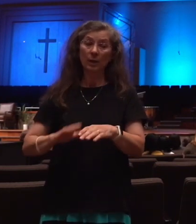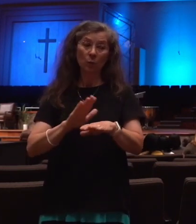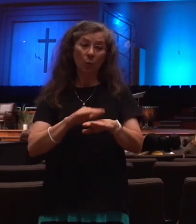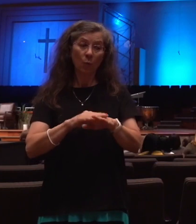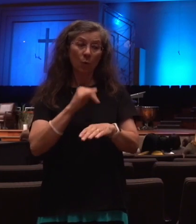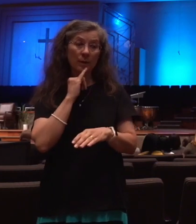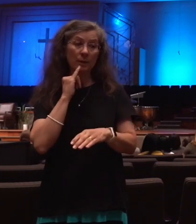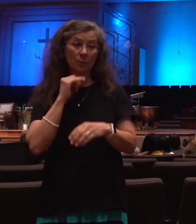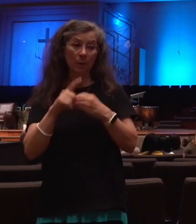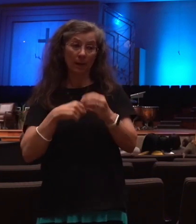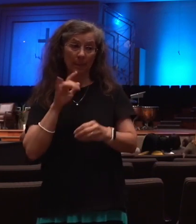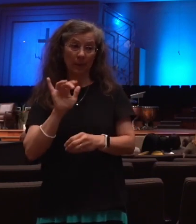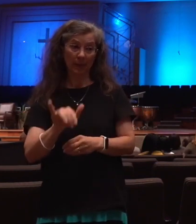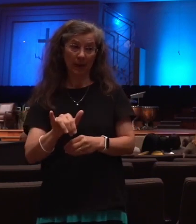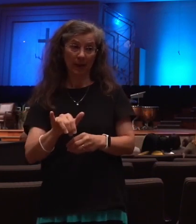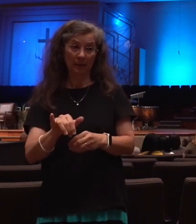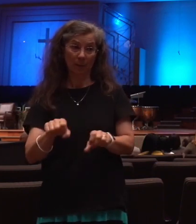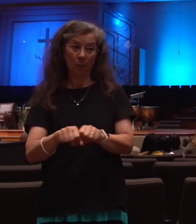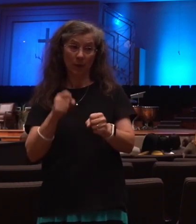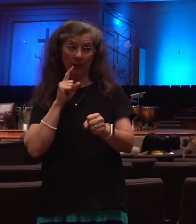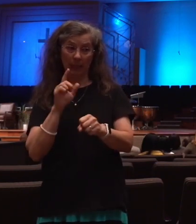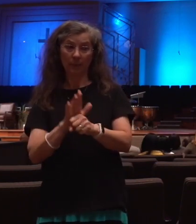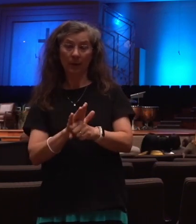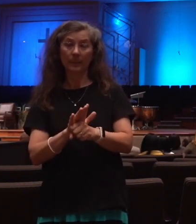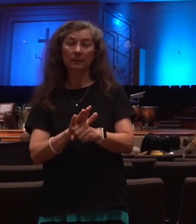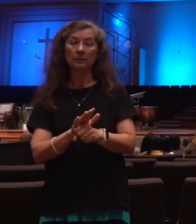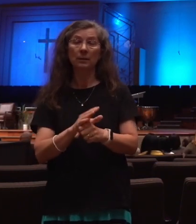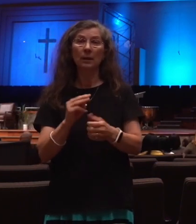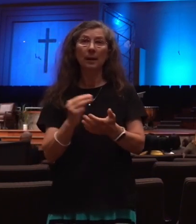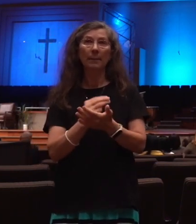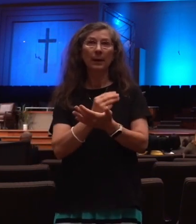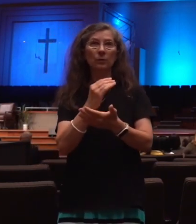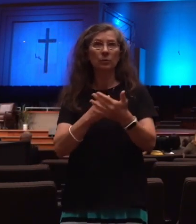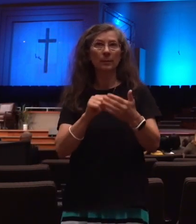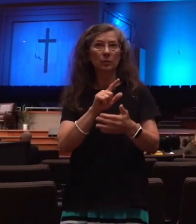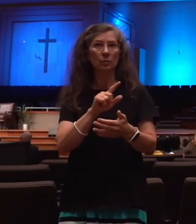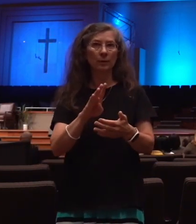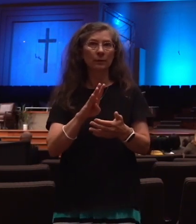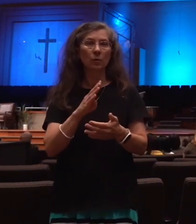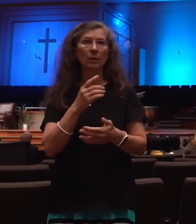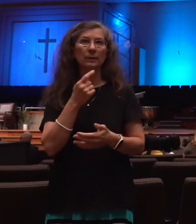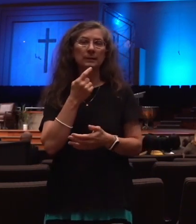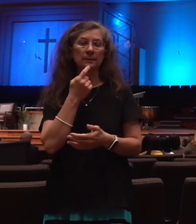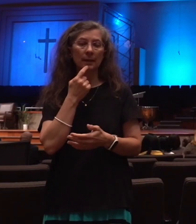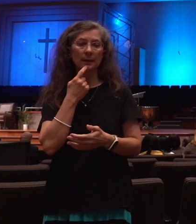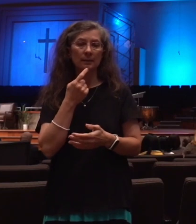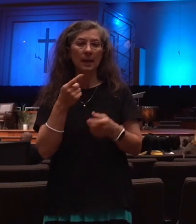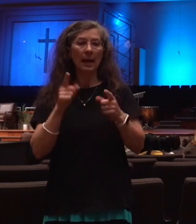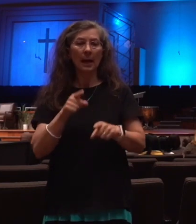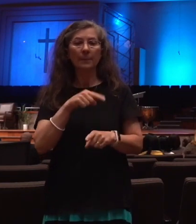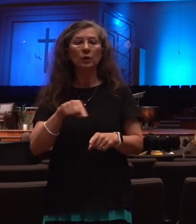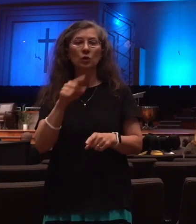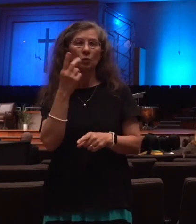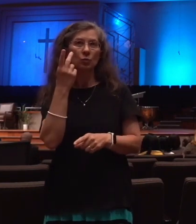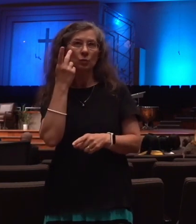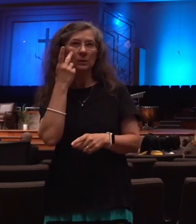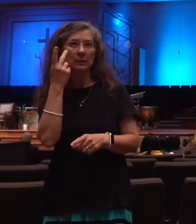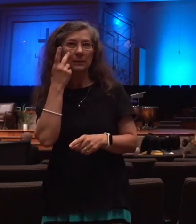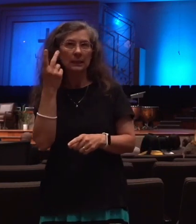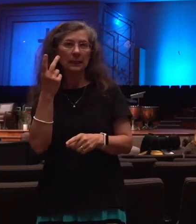moment. In Matthew 24, 15, he says this, when ye therefore shall see the abomination of desolation spoken